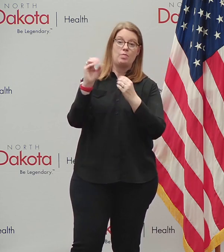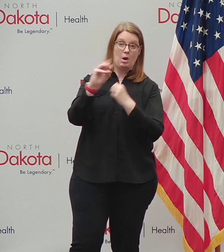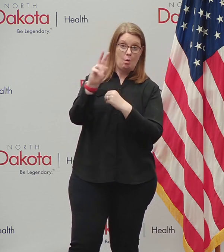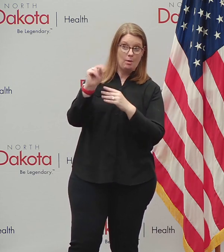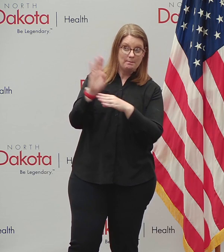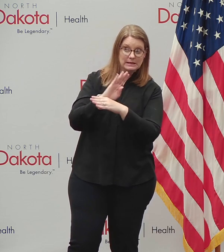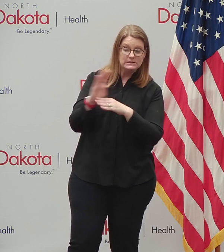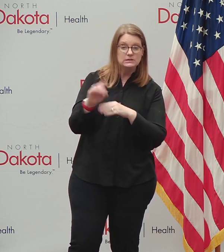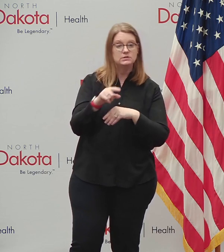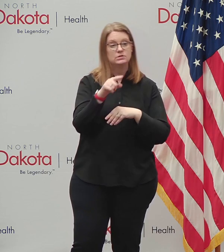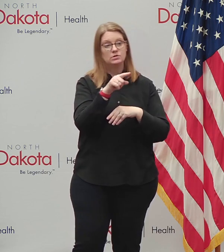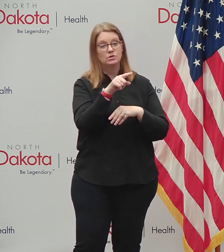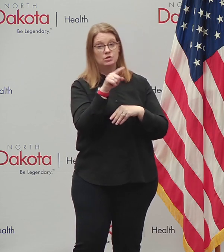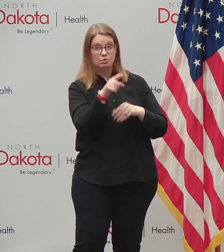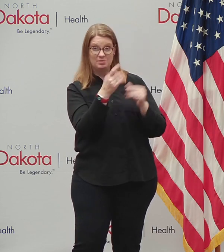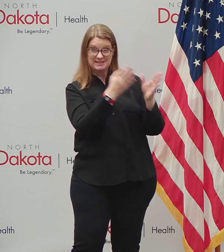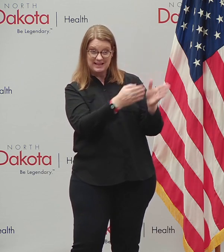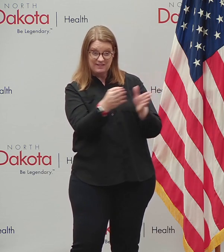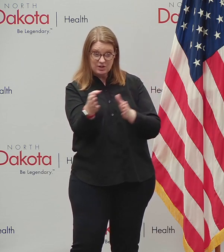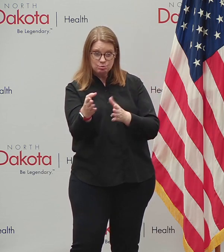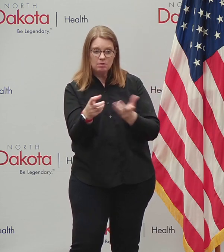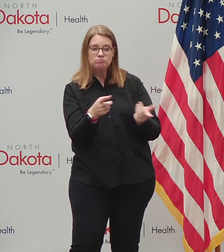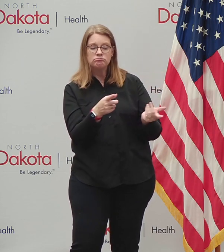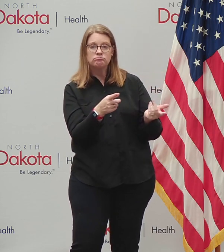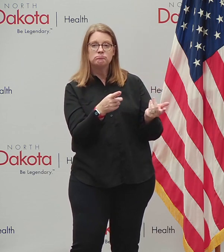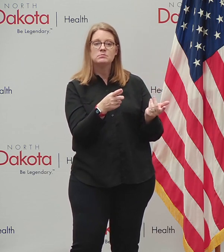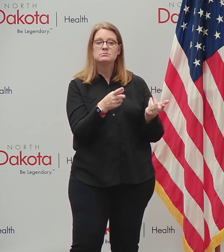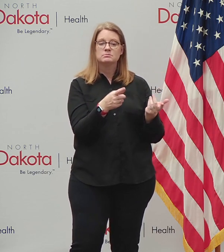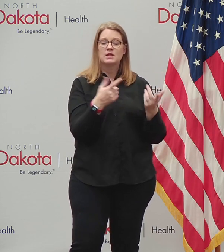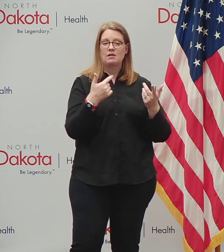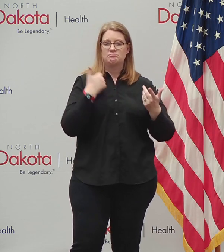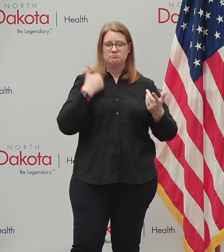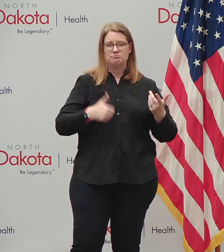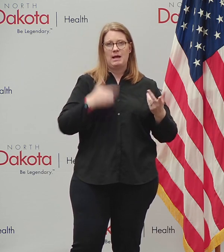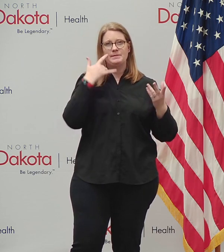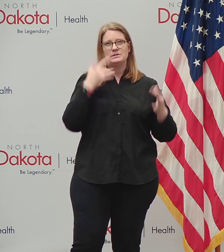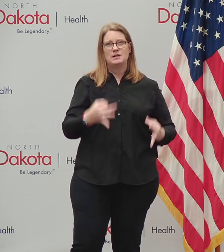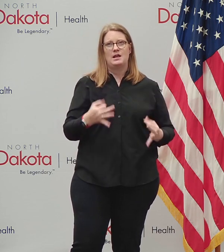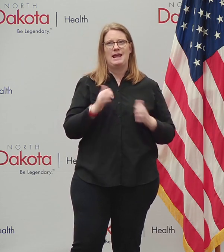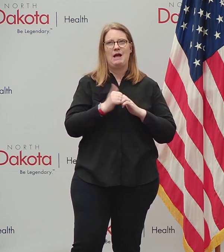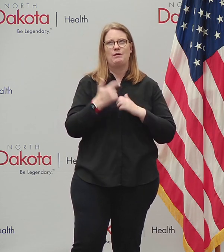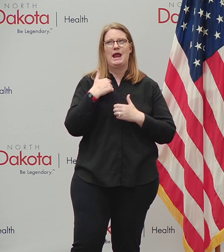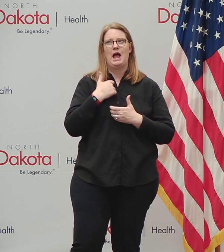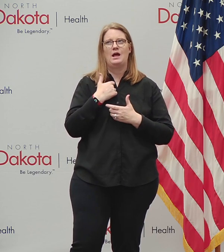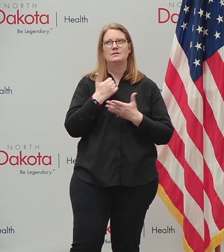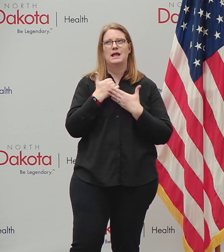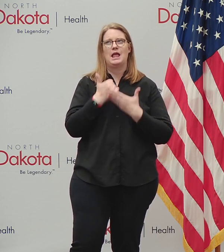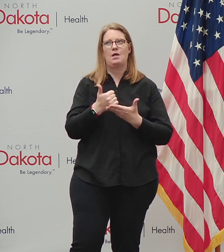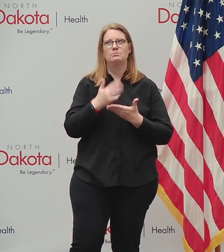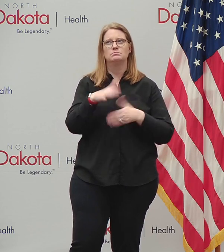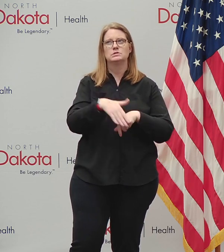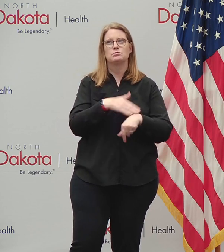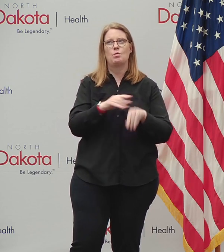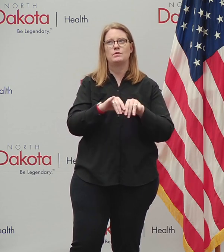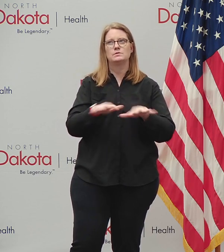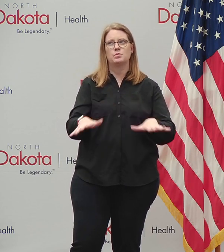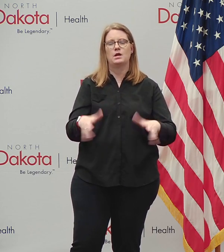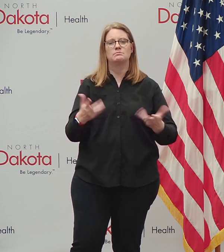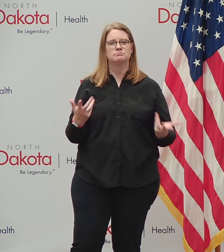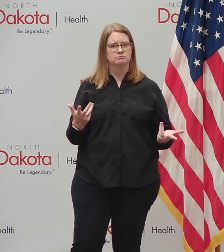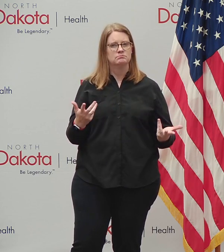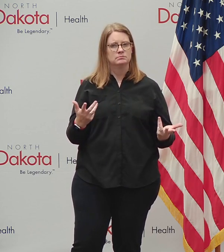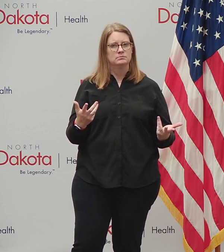individual, take a look at them and decide, what are you, your family, your business going to do to be part of the solution for North Dakota as we head into this